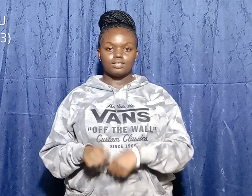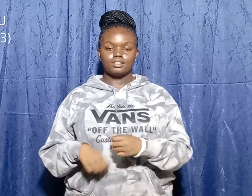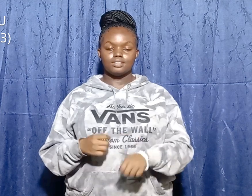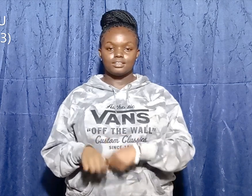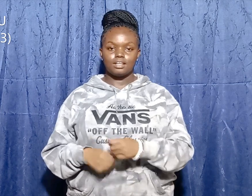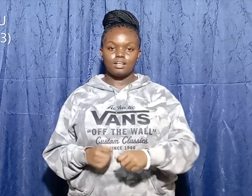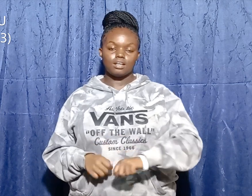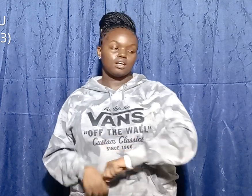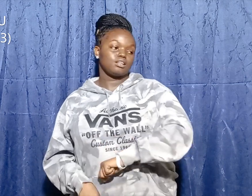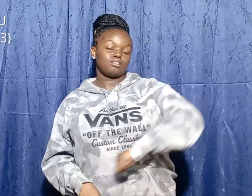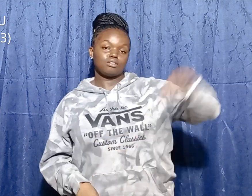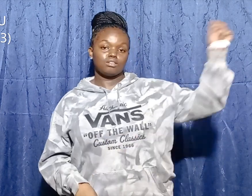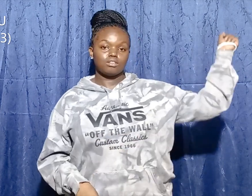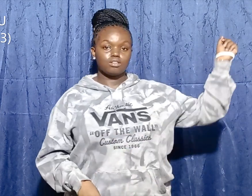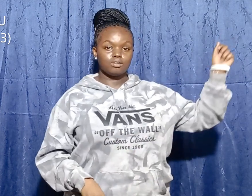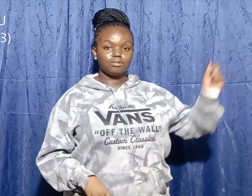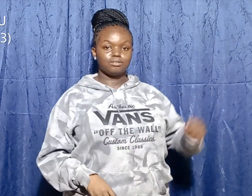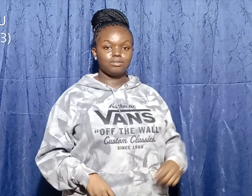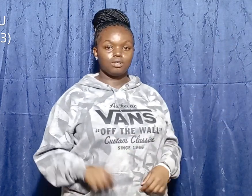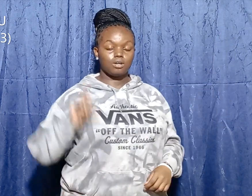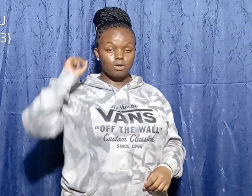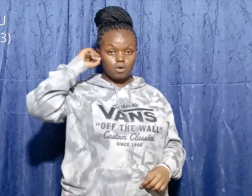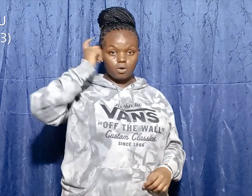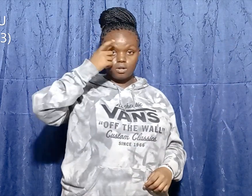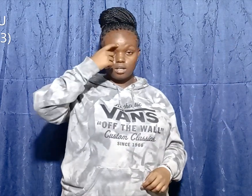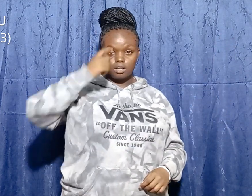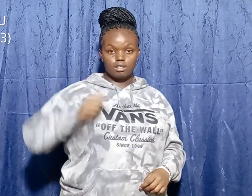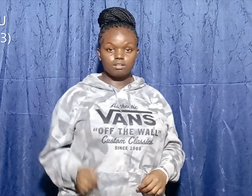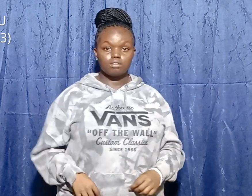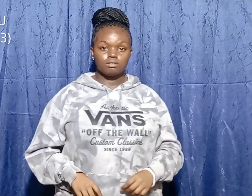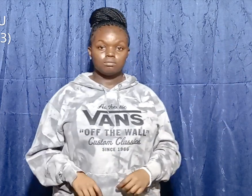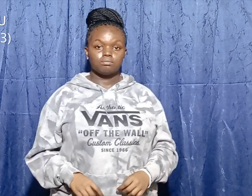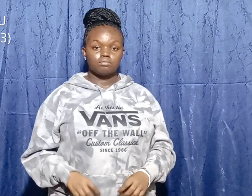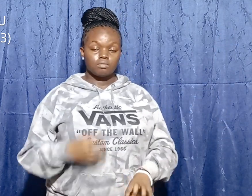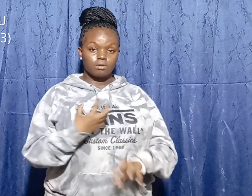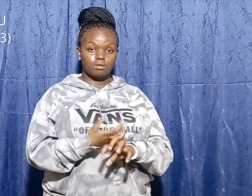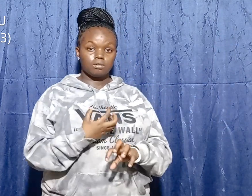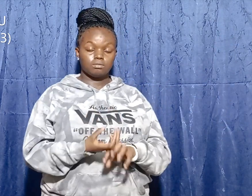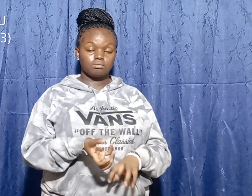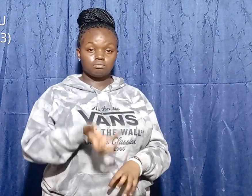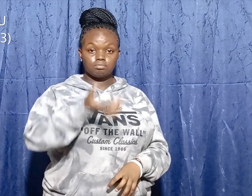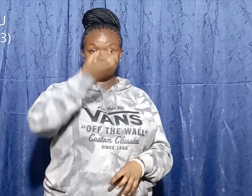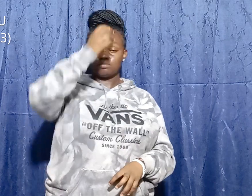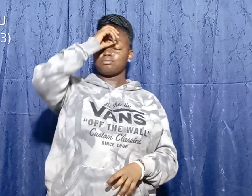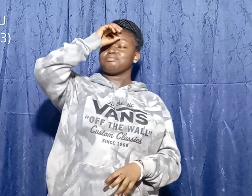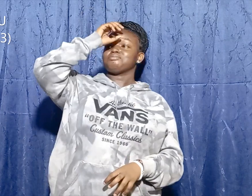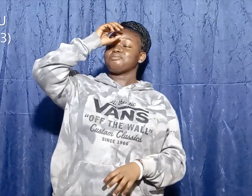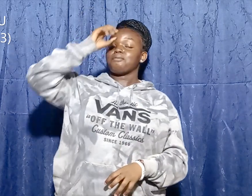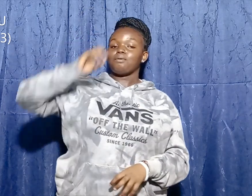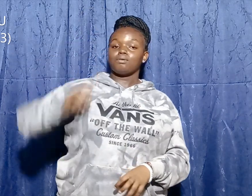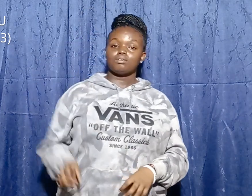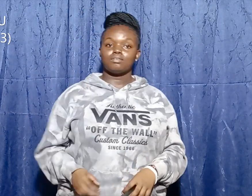throw to Goliath. the stone hit Goliath and he fell and he died.